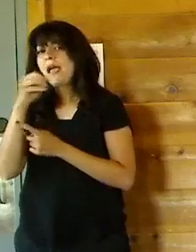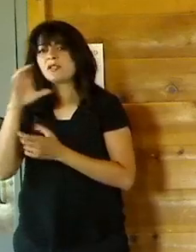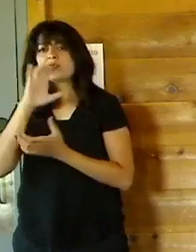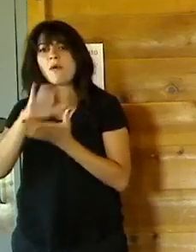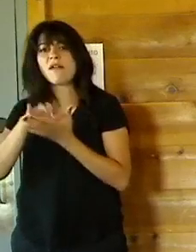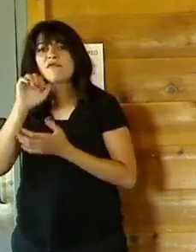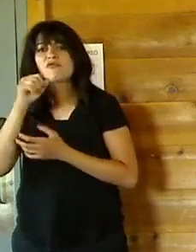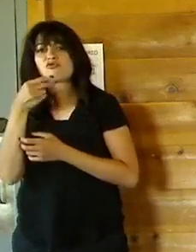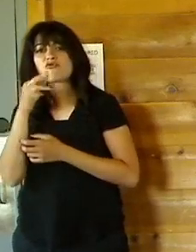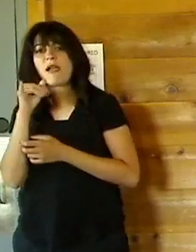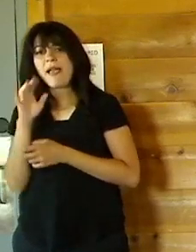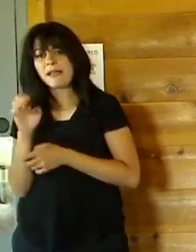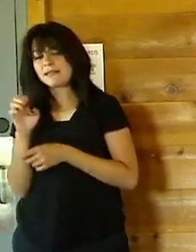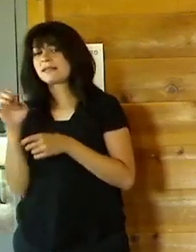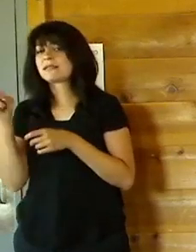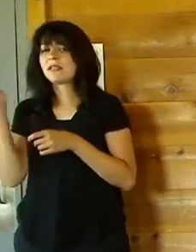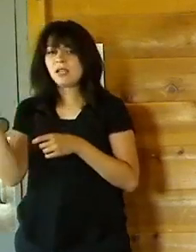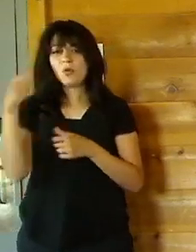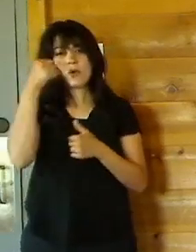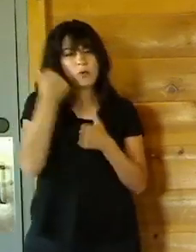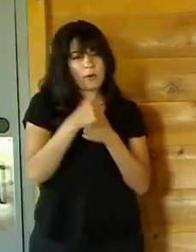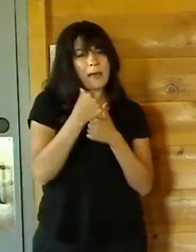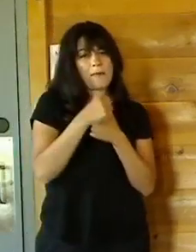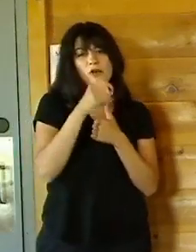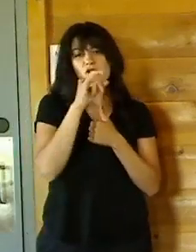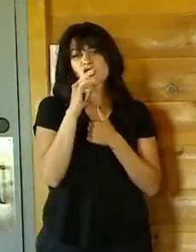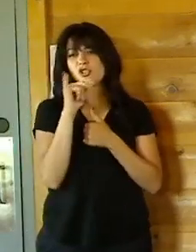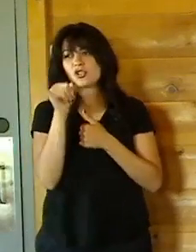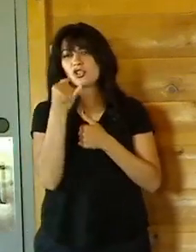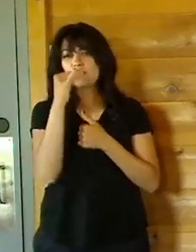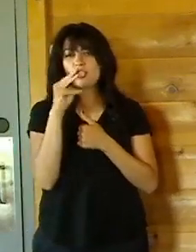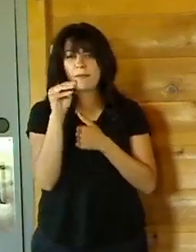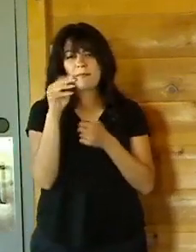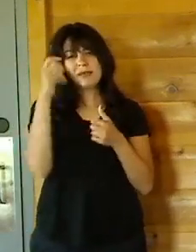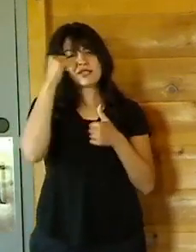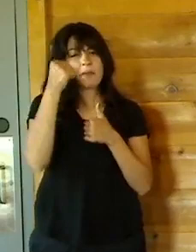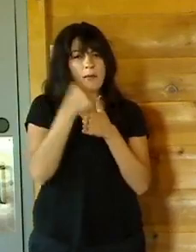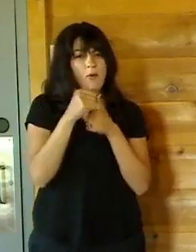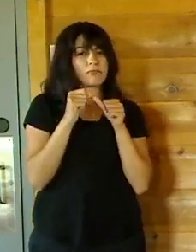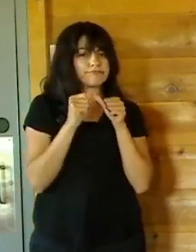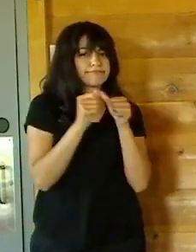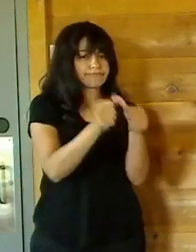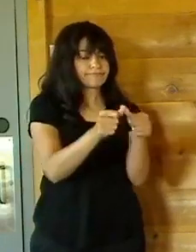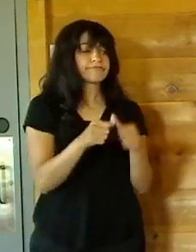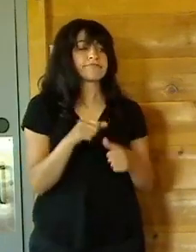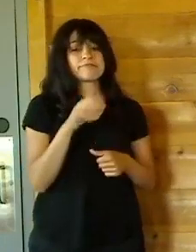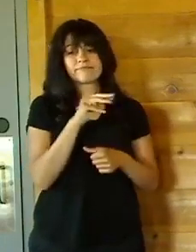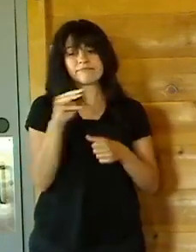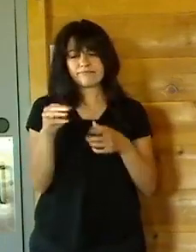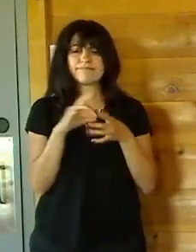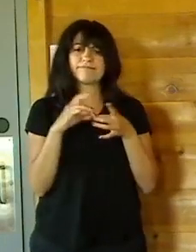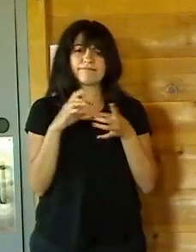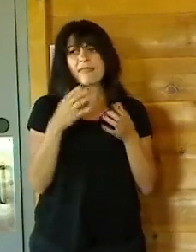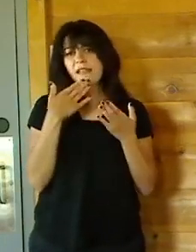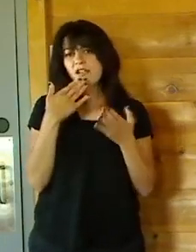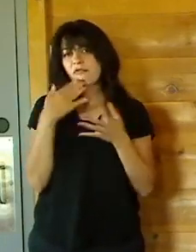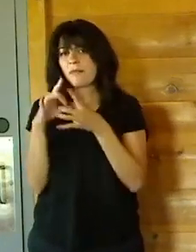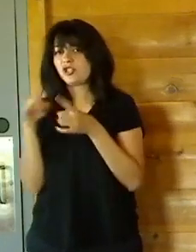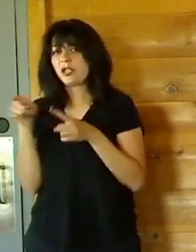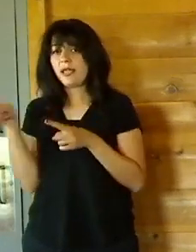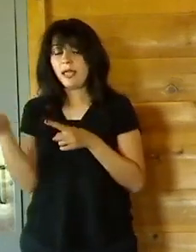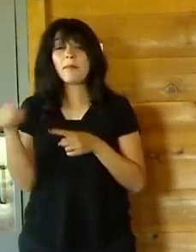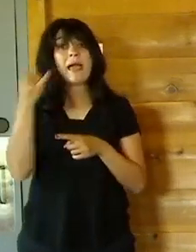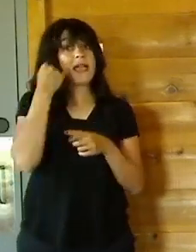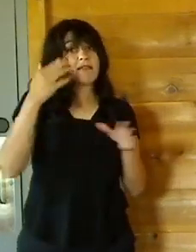day. And Jim will continue to be with us well into the future. No, absolutely. So thank you for And thanks for mentioning him. And if you haven't been, Quiet